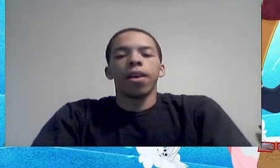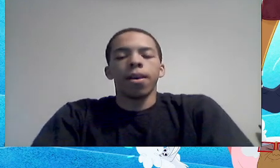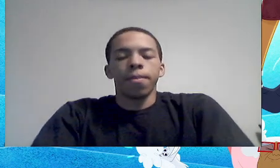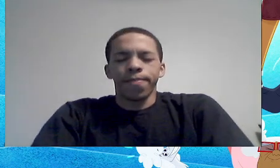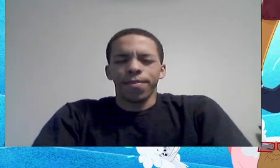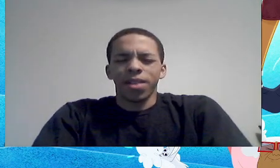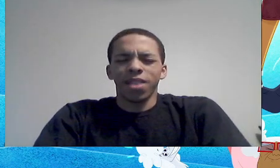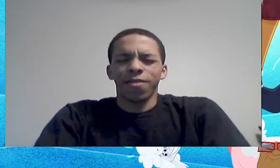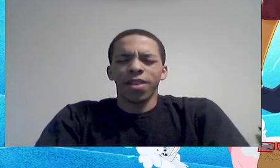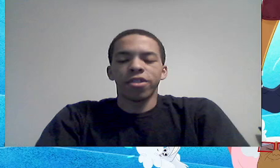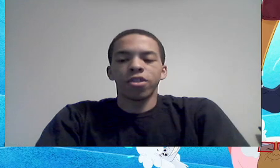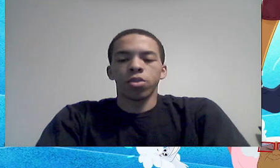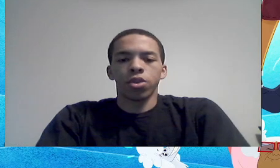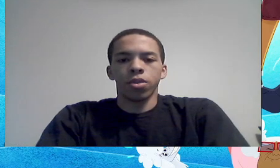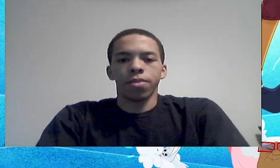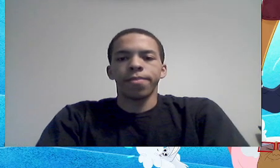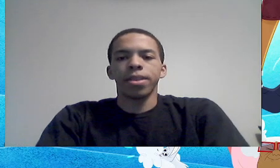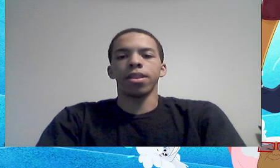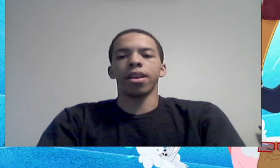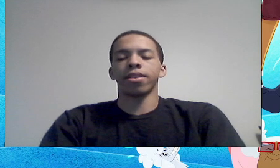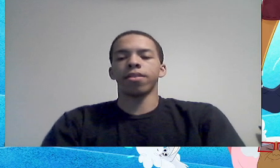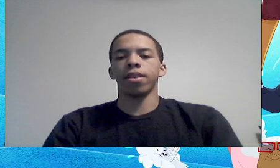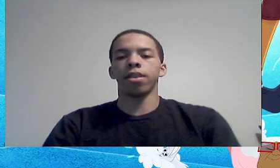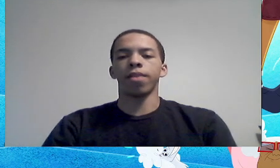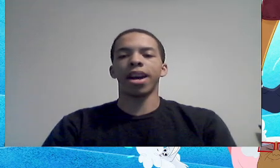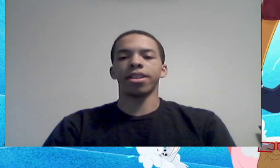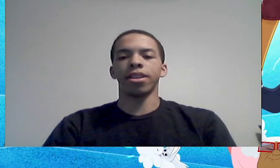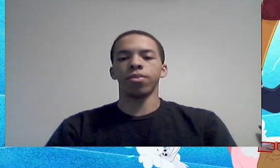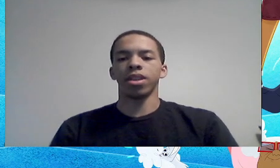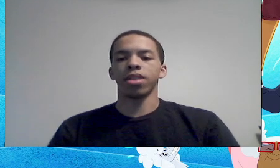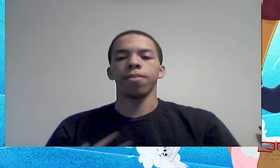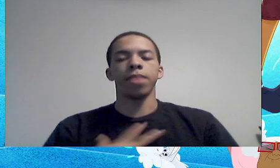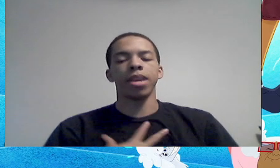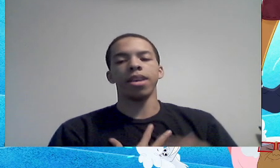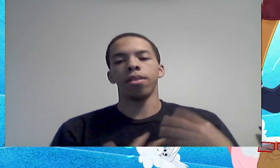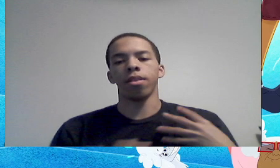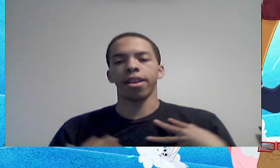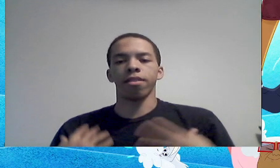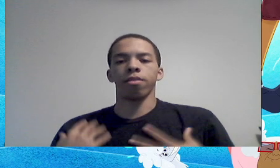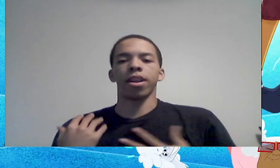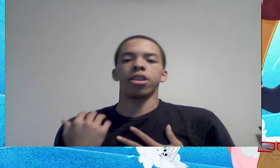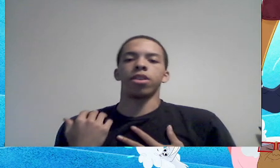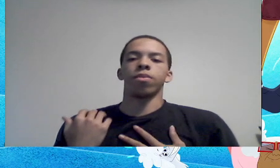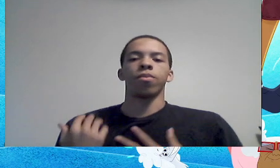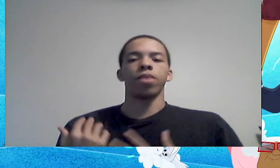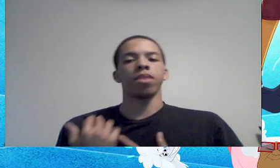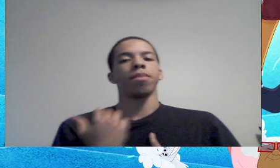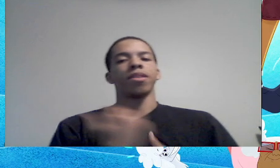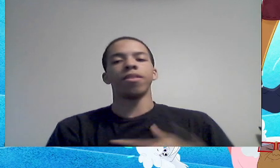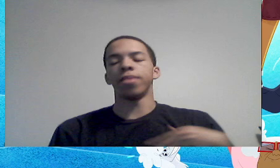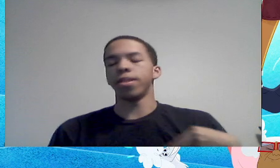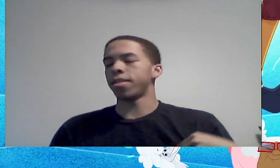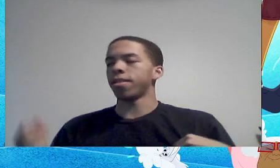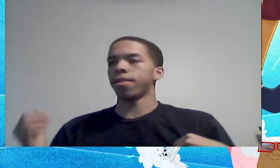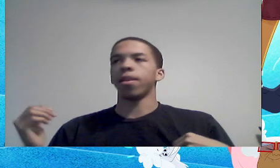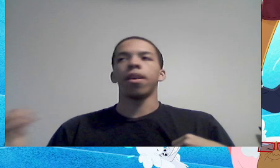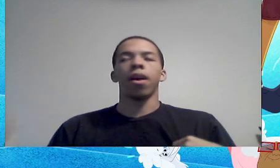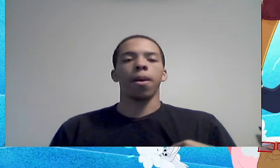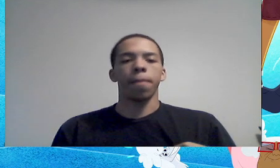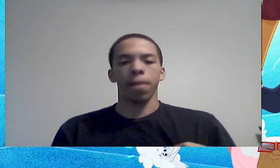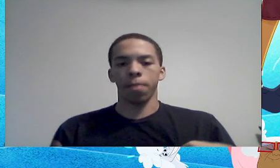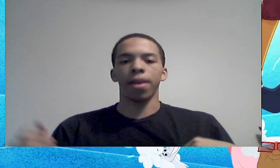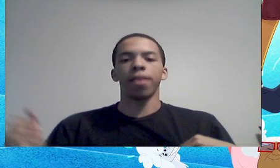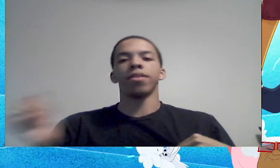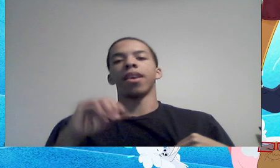he's, um, he's very social, he likes interacting with me, likes interacting with my siblings, and